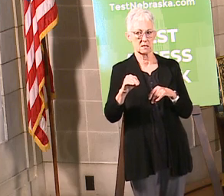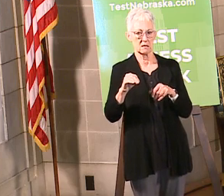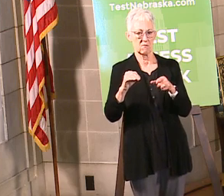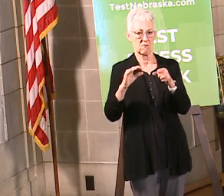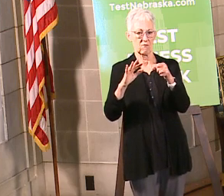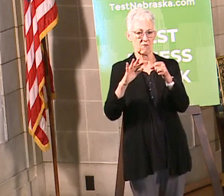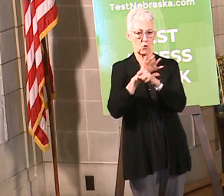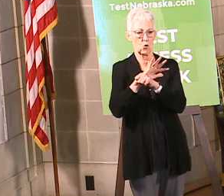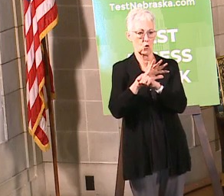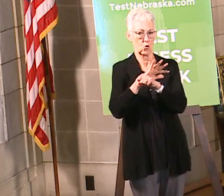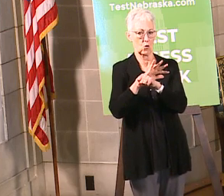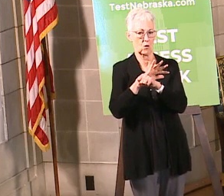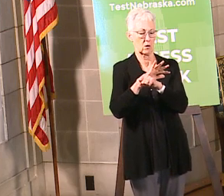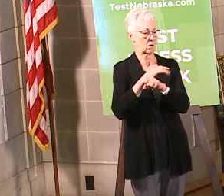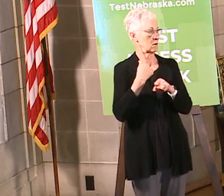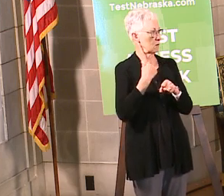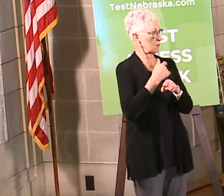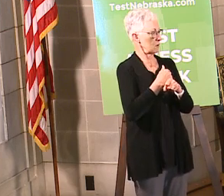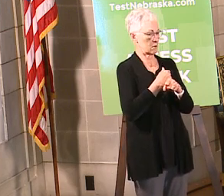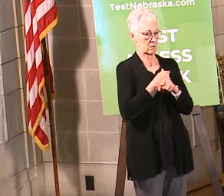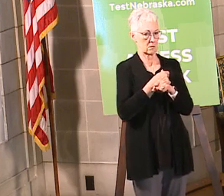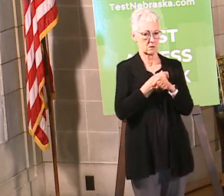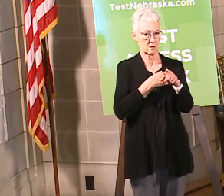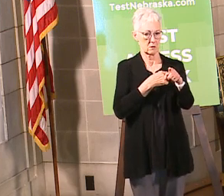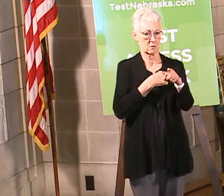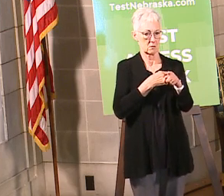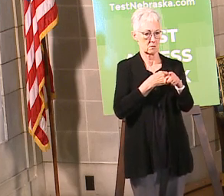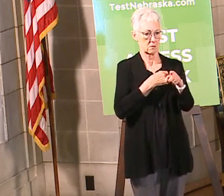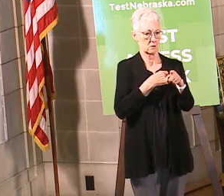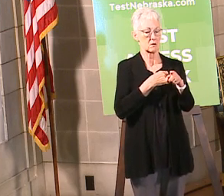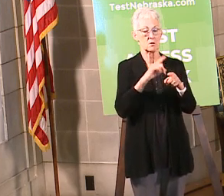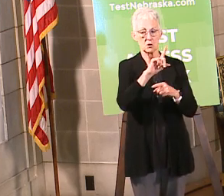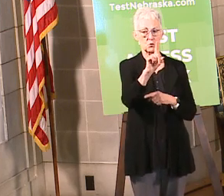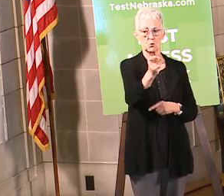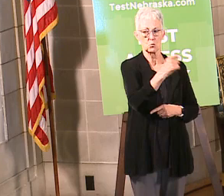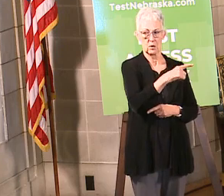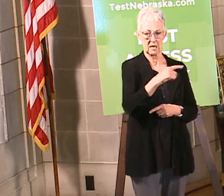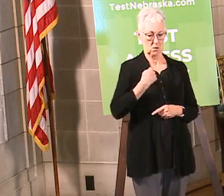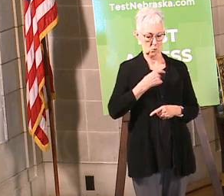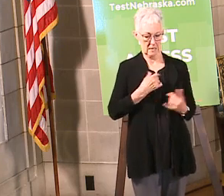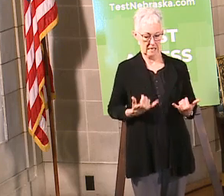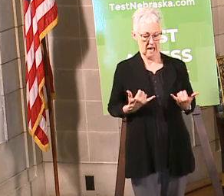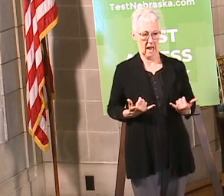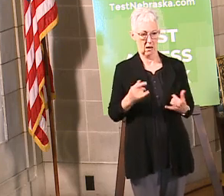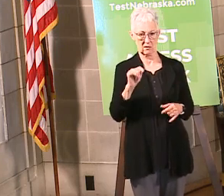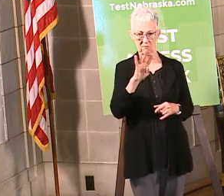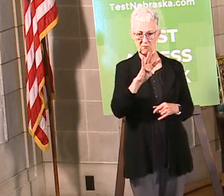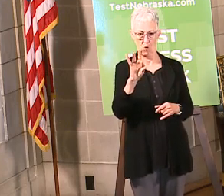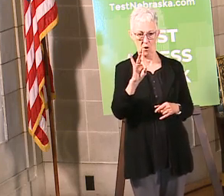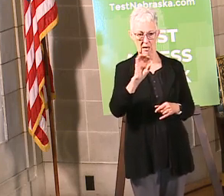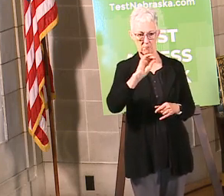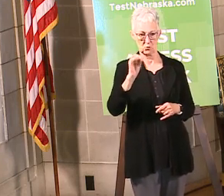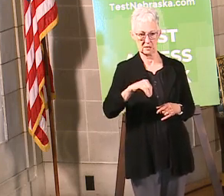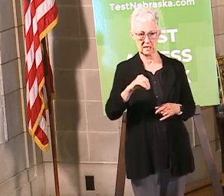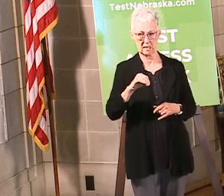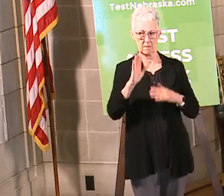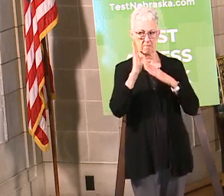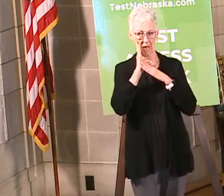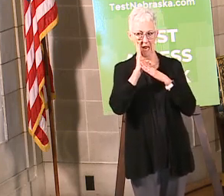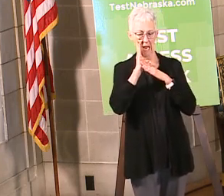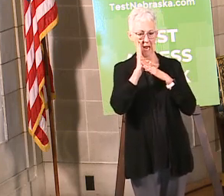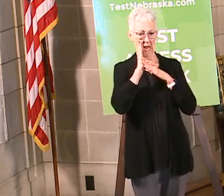and again the word yeah the question is is we're at 48 percent now of bed capacity